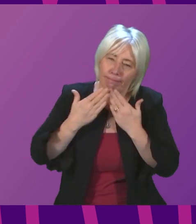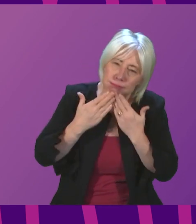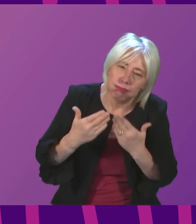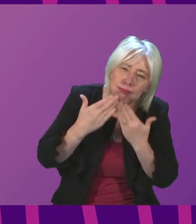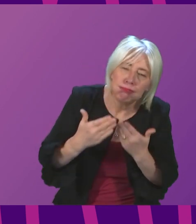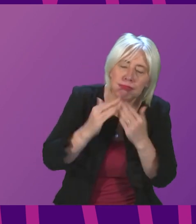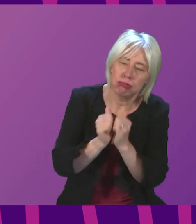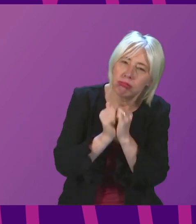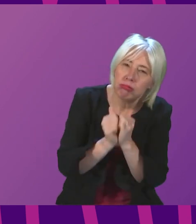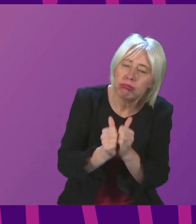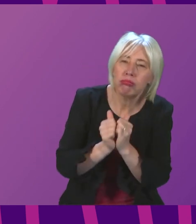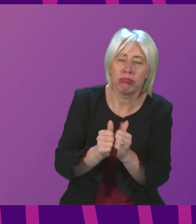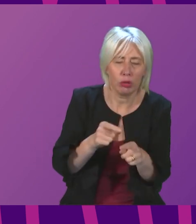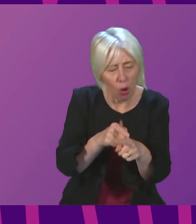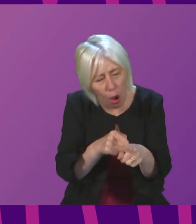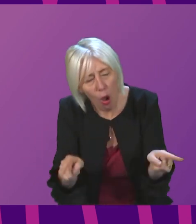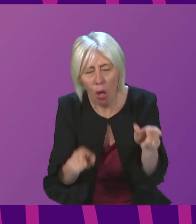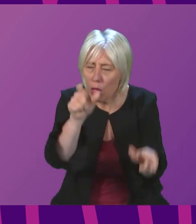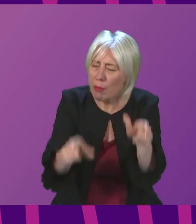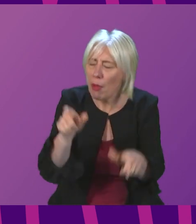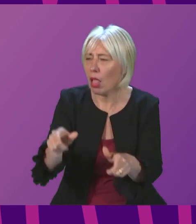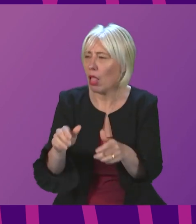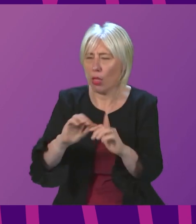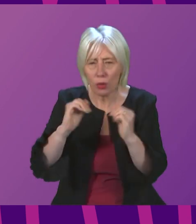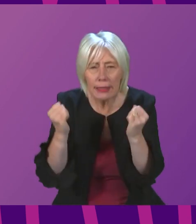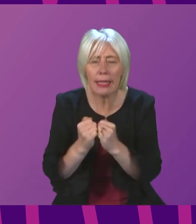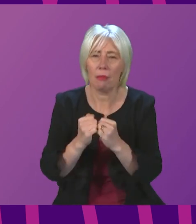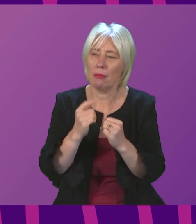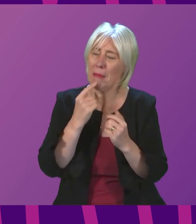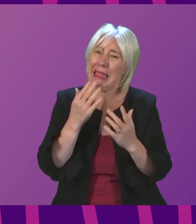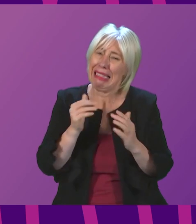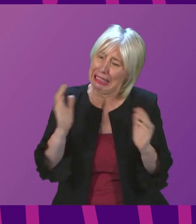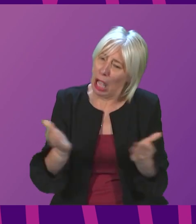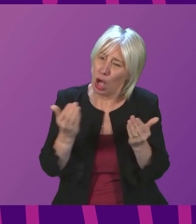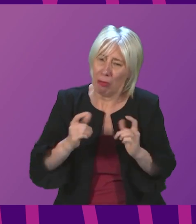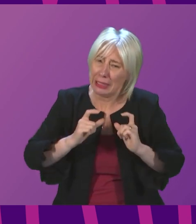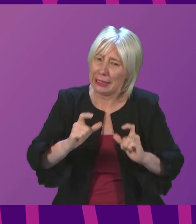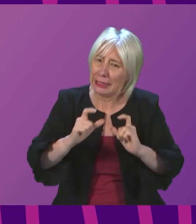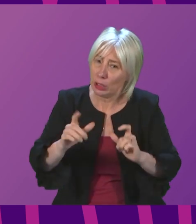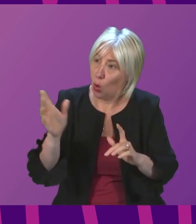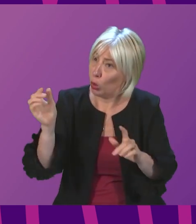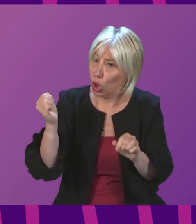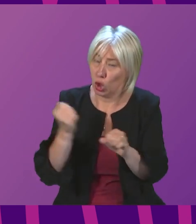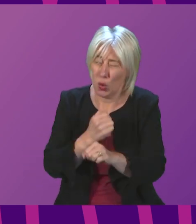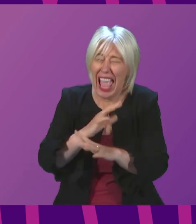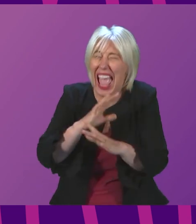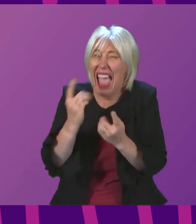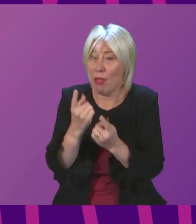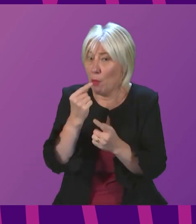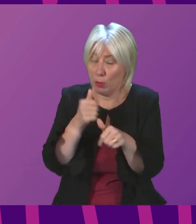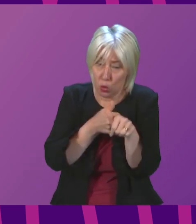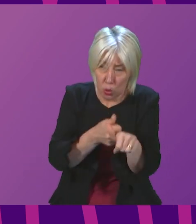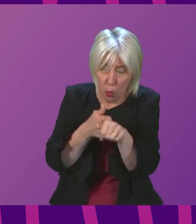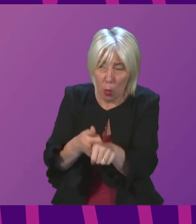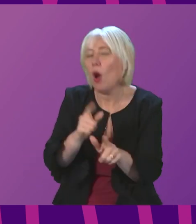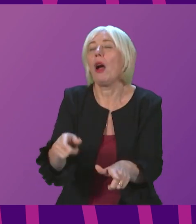to every single member of those teams. I encourage them to keep going. We will do everything we can to support them. But also, as we build,